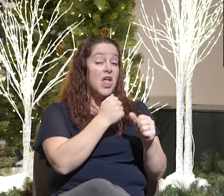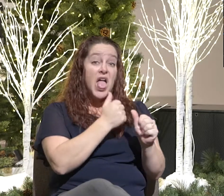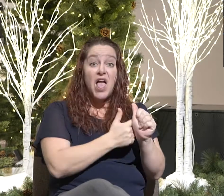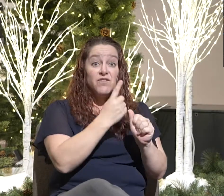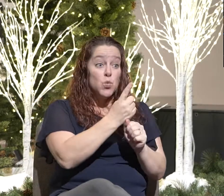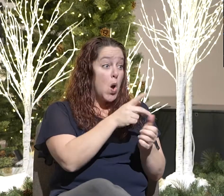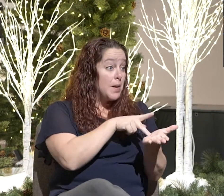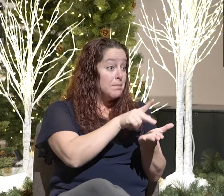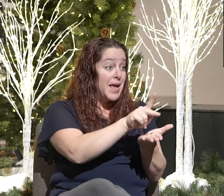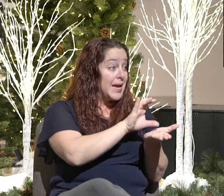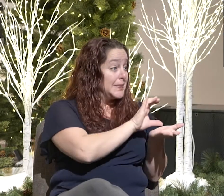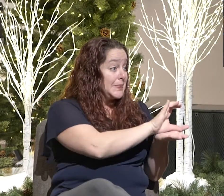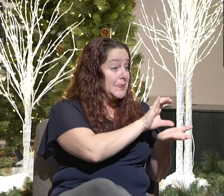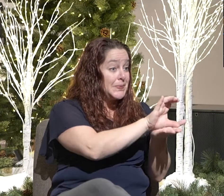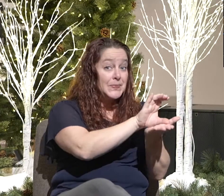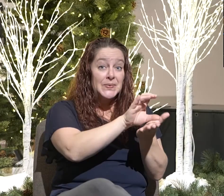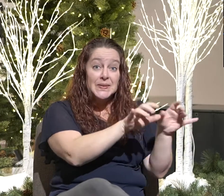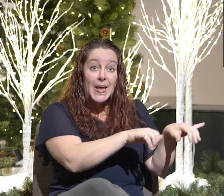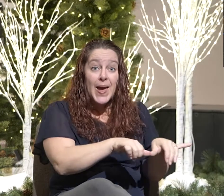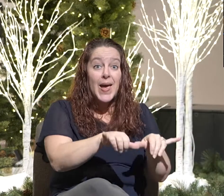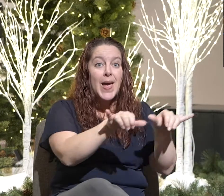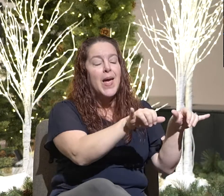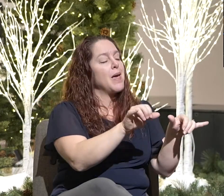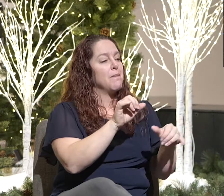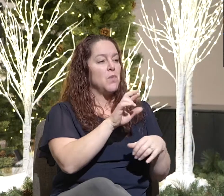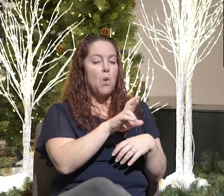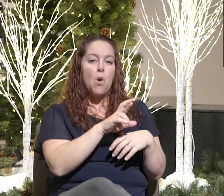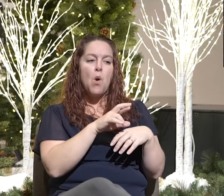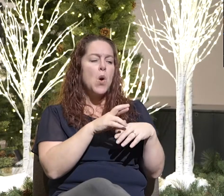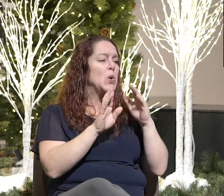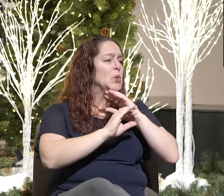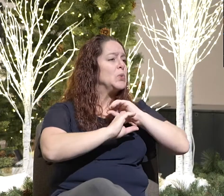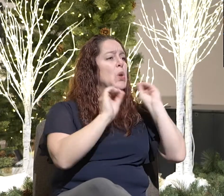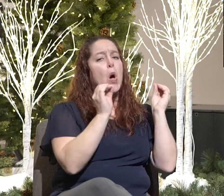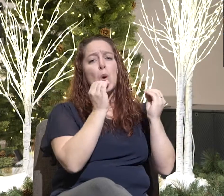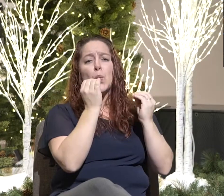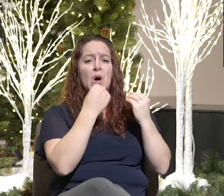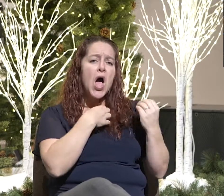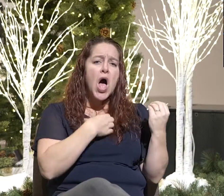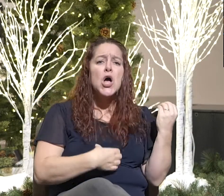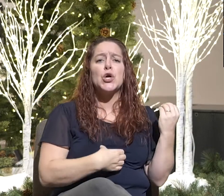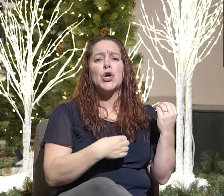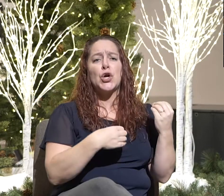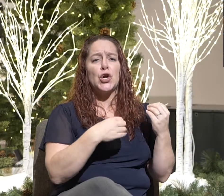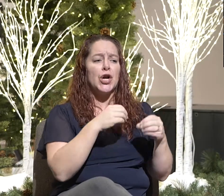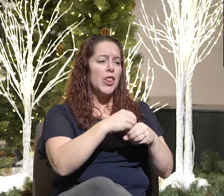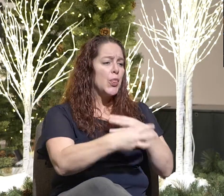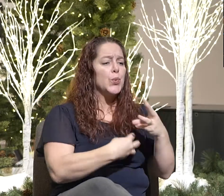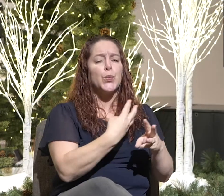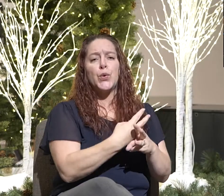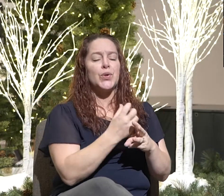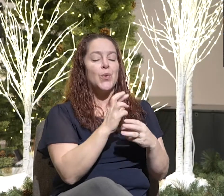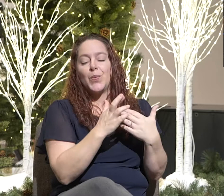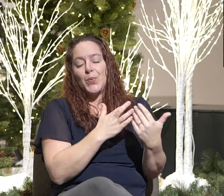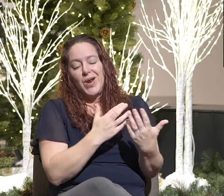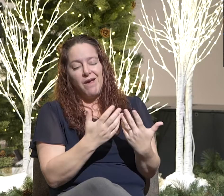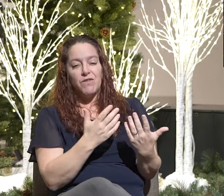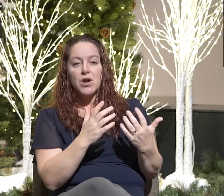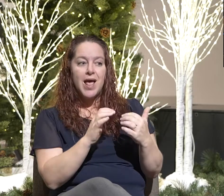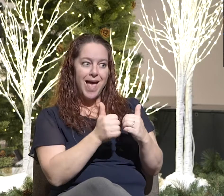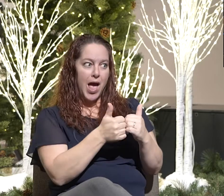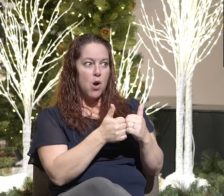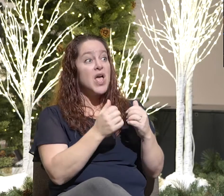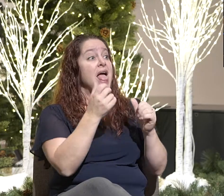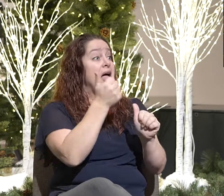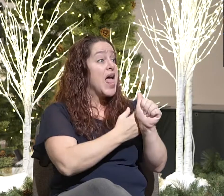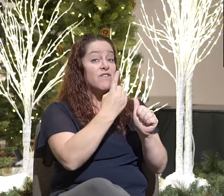or is it, or, you know, if only there was no world hunger anymore, that would be, you know, that's the problem. Everyone needs a house over there, like a